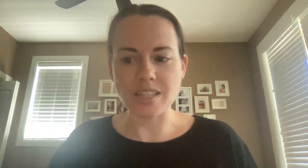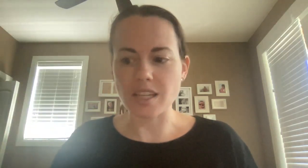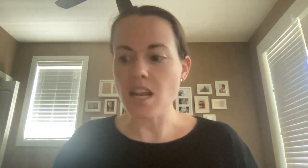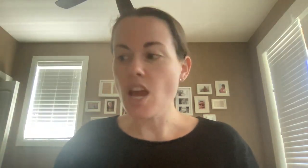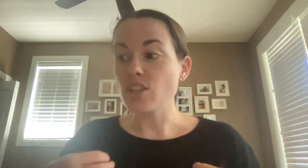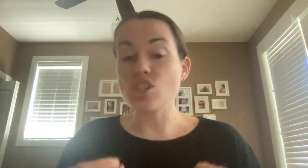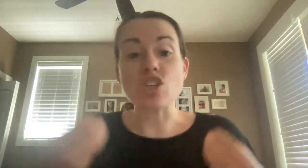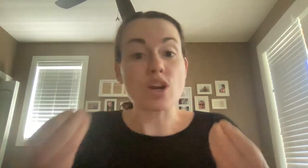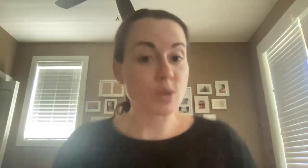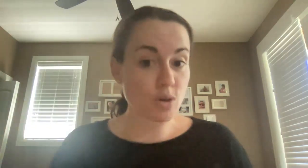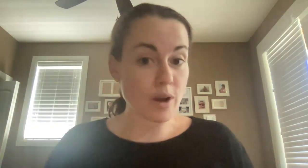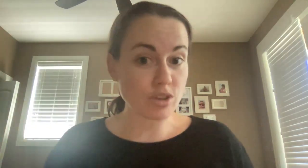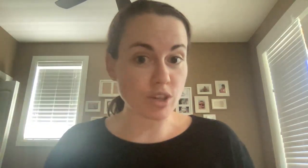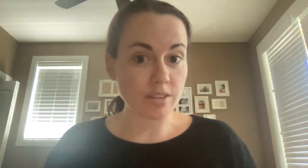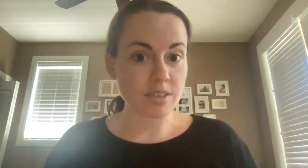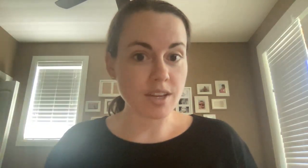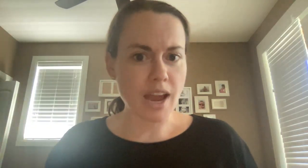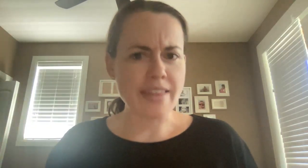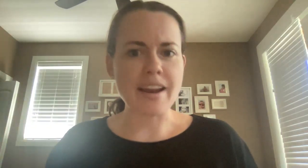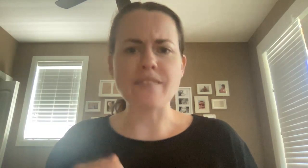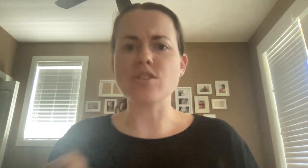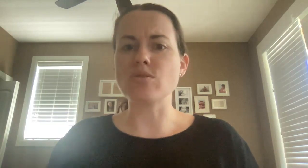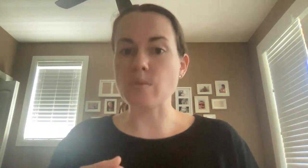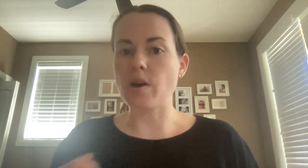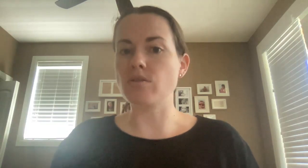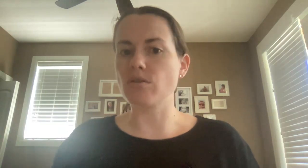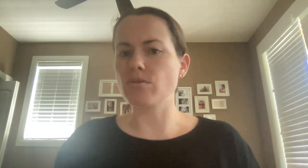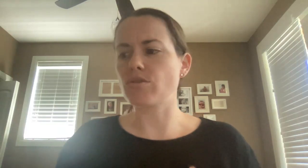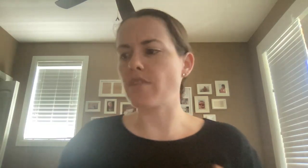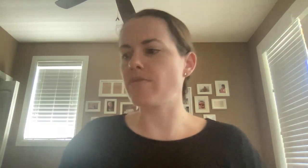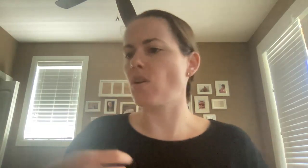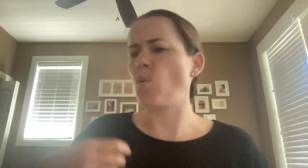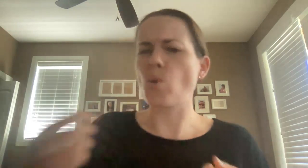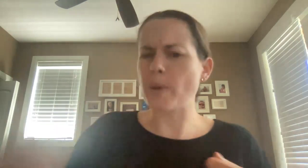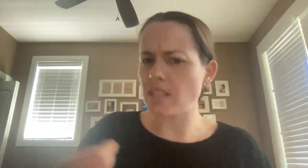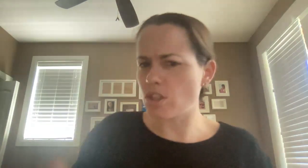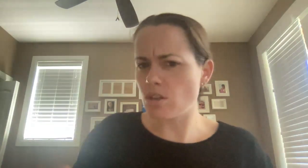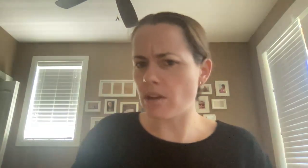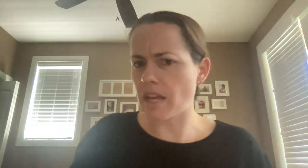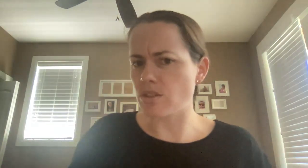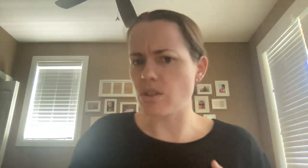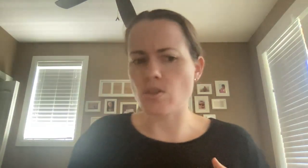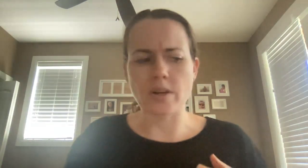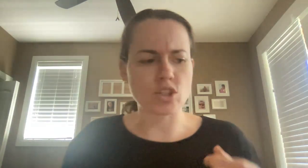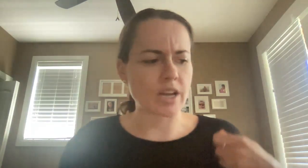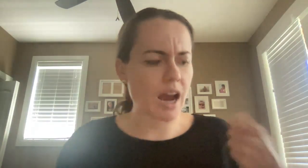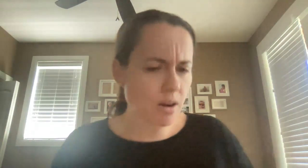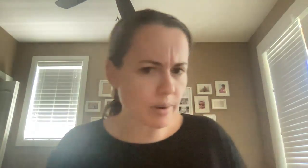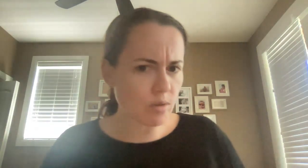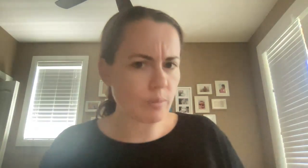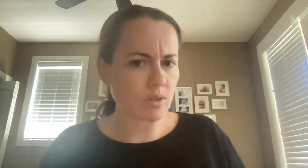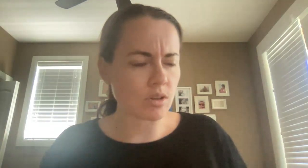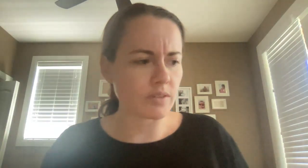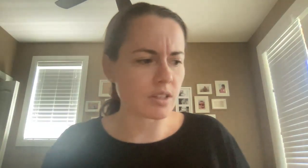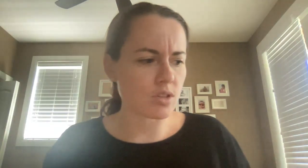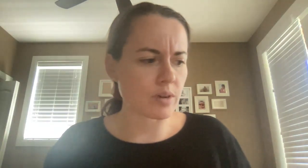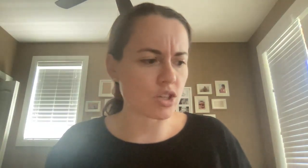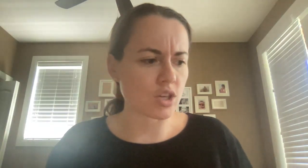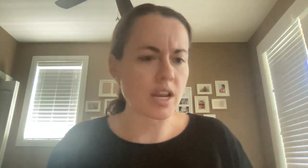lesson. Start with the question and then have the students puzzle through and try to figure out what do I need to know to answer this question? How do I go about solving this question?